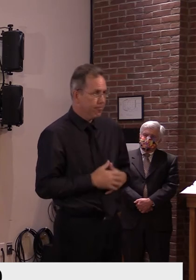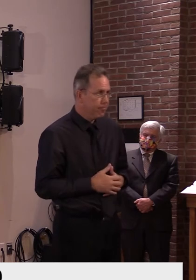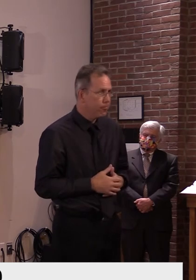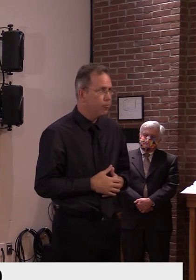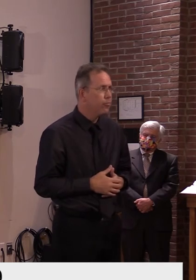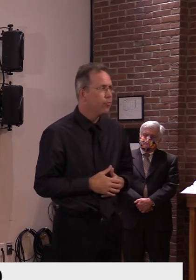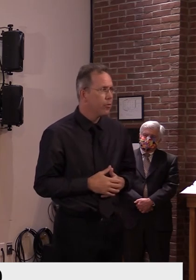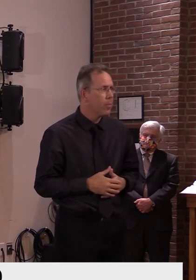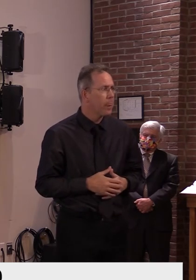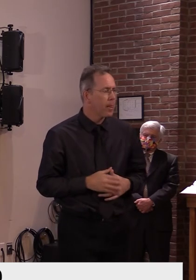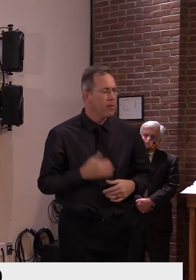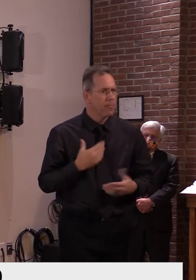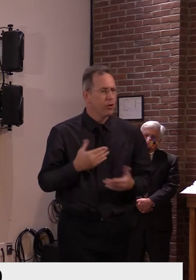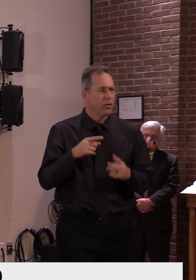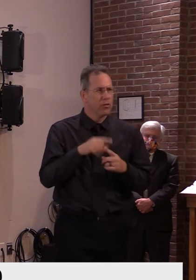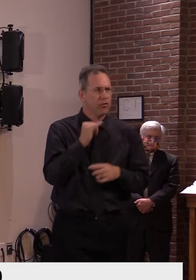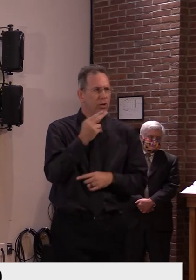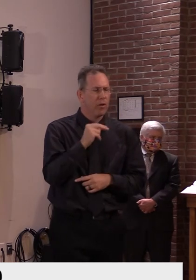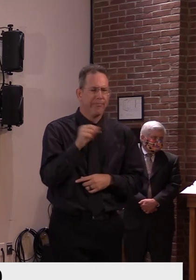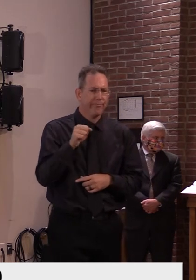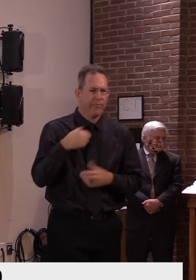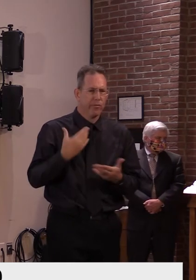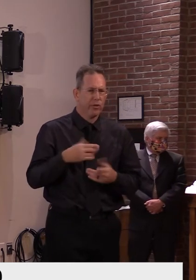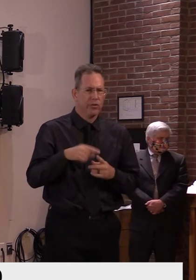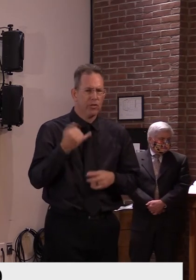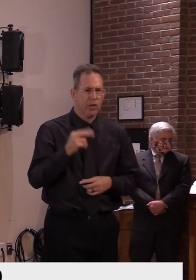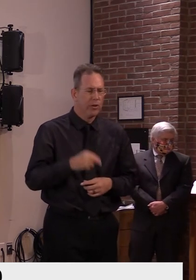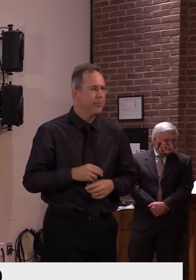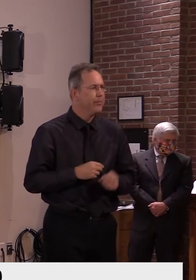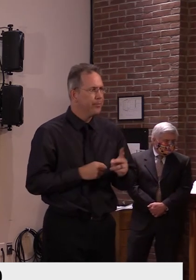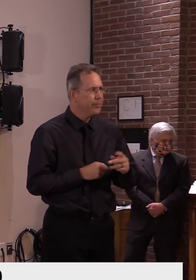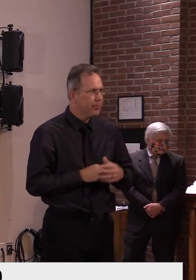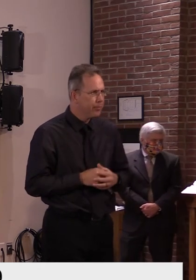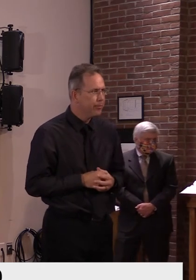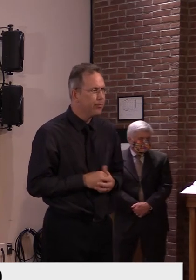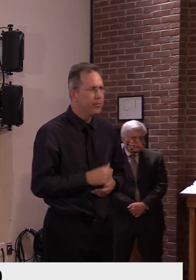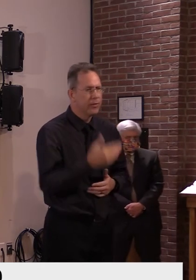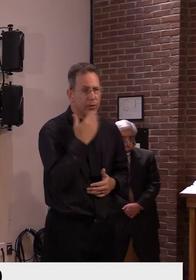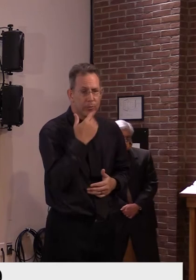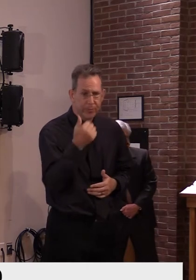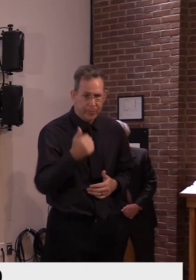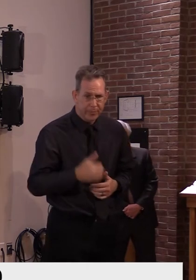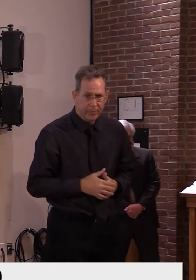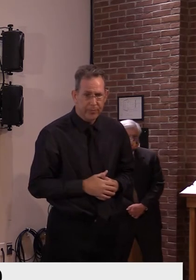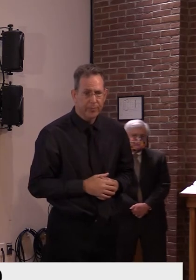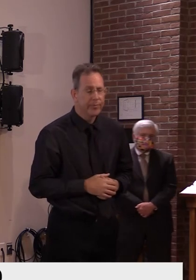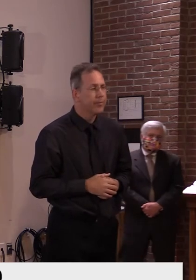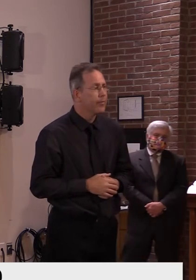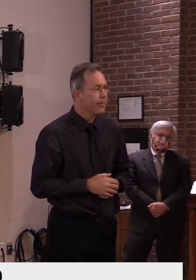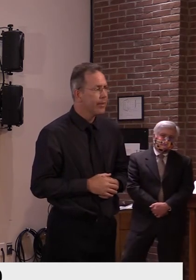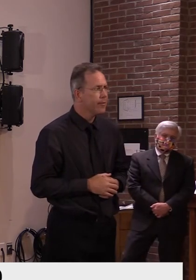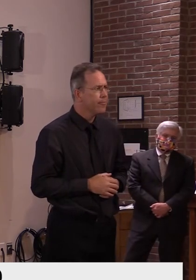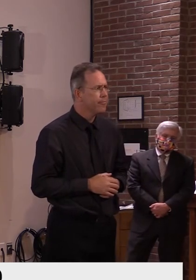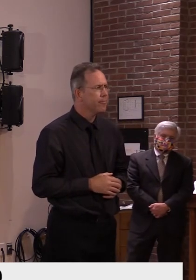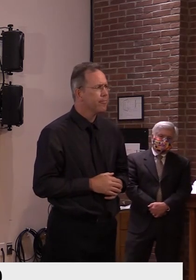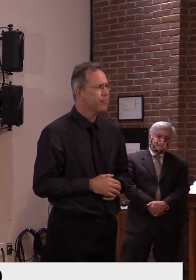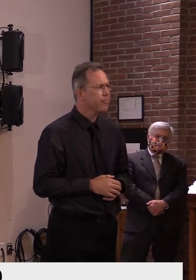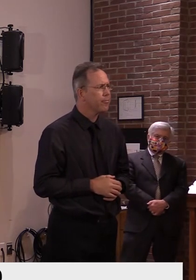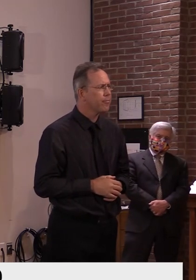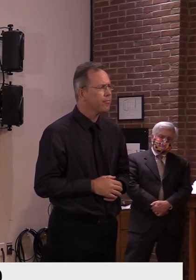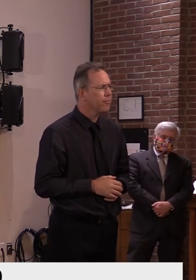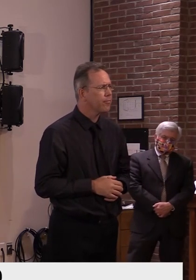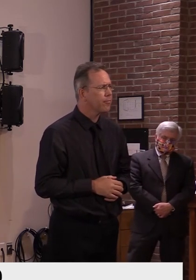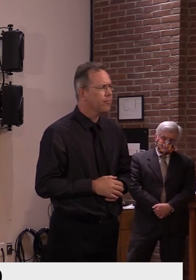Okay. Well, great. Um, thank you both very much. Okay. Uh, moving back to Ashley from St. Michael's.